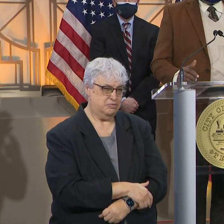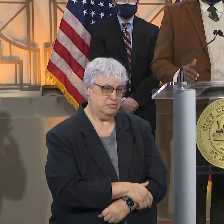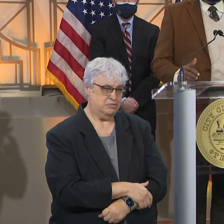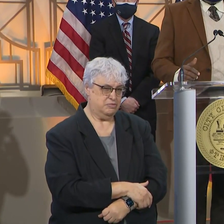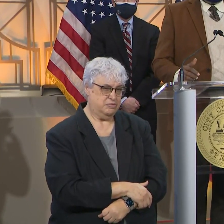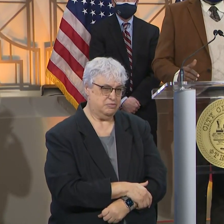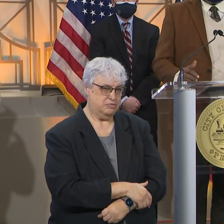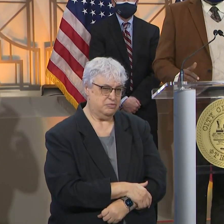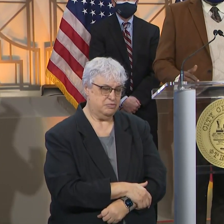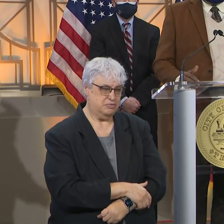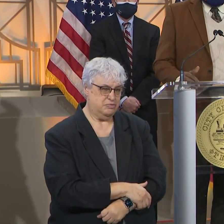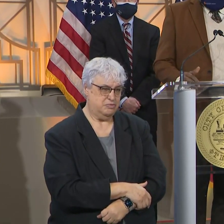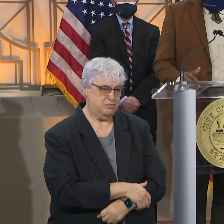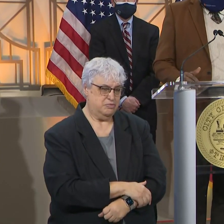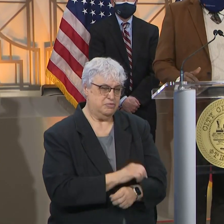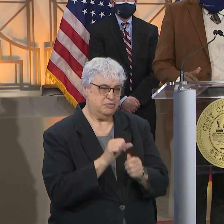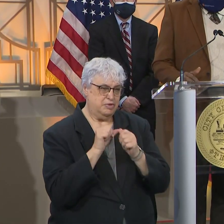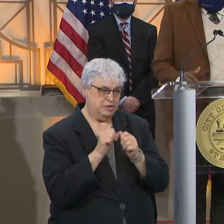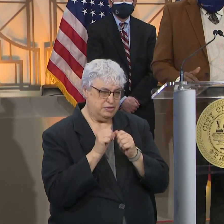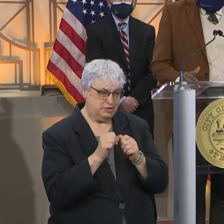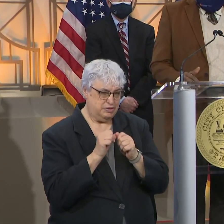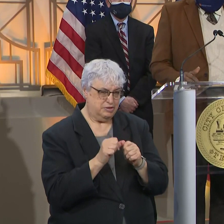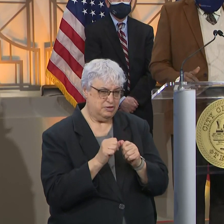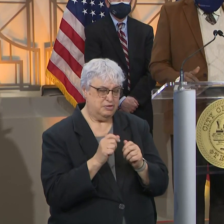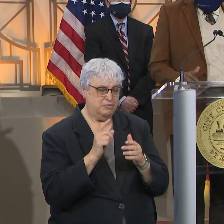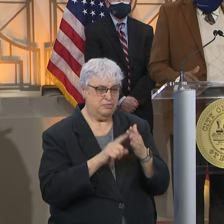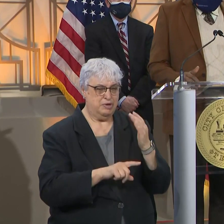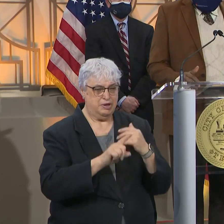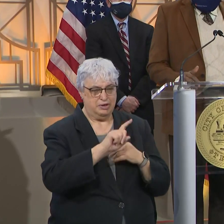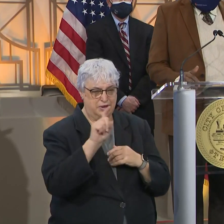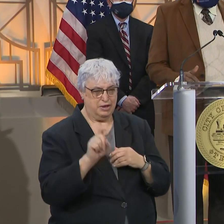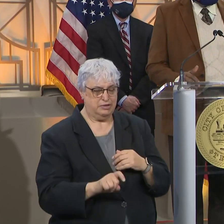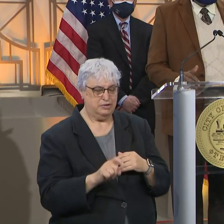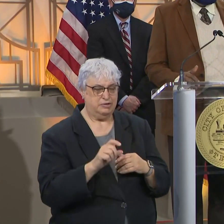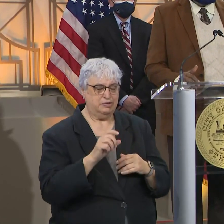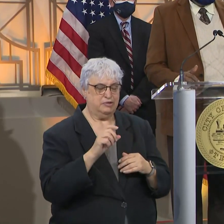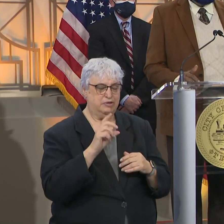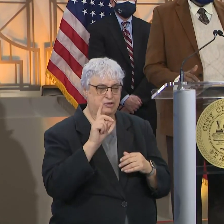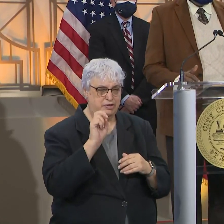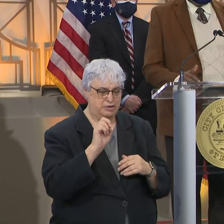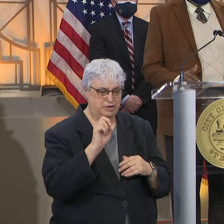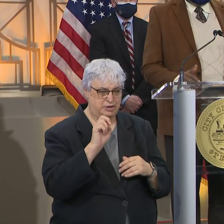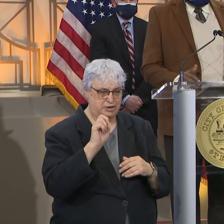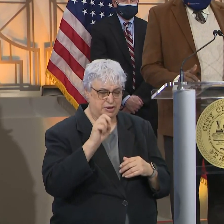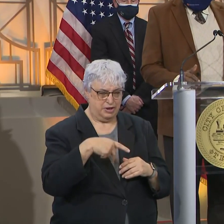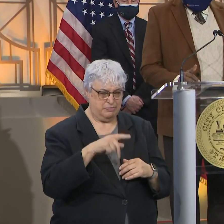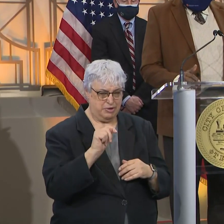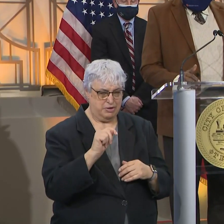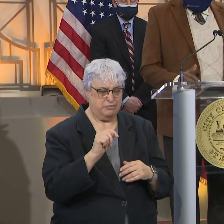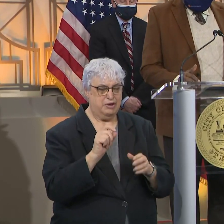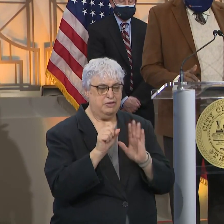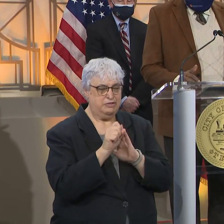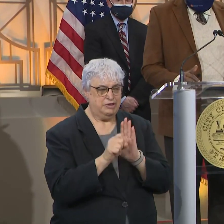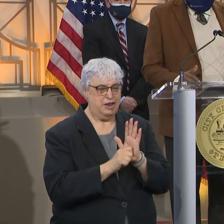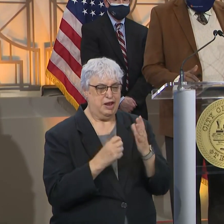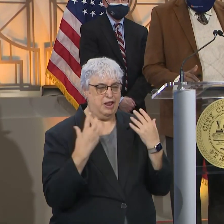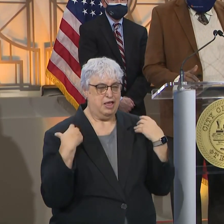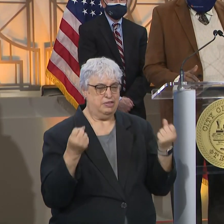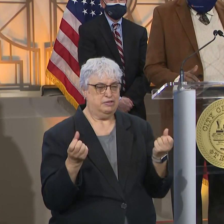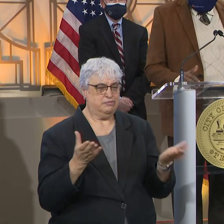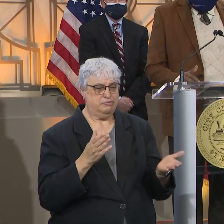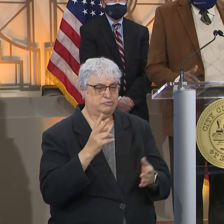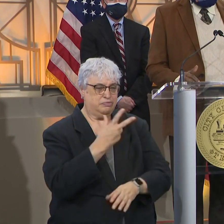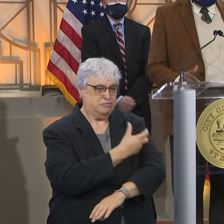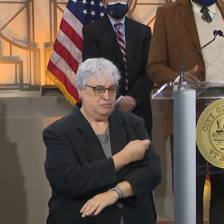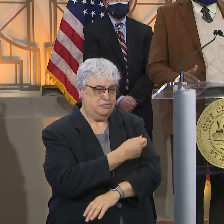This is very consistent with what the Texas Department of State Health Services is wanting. They have designated us as a